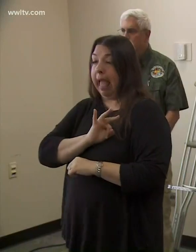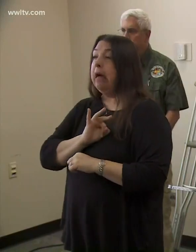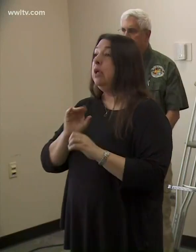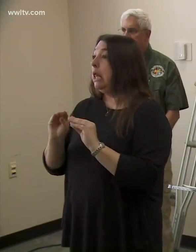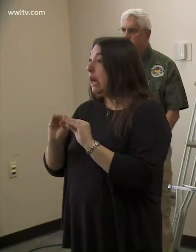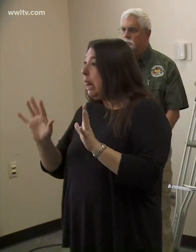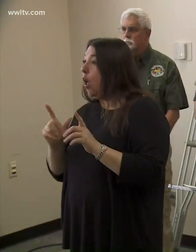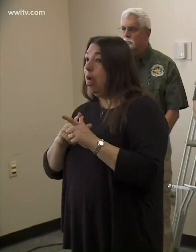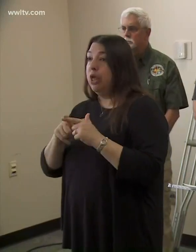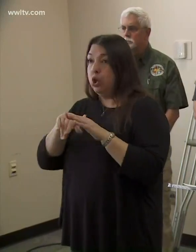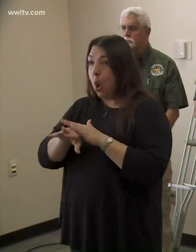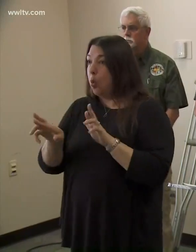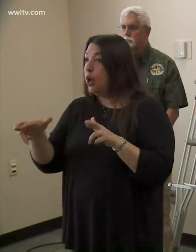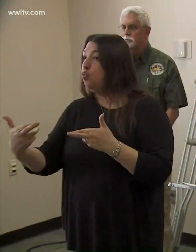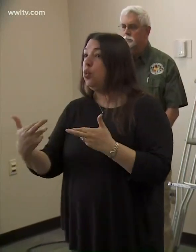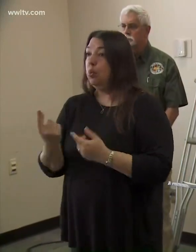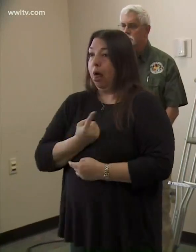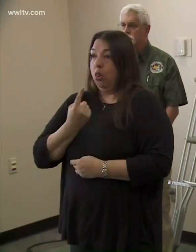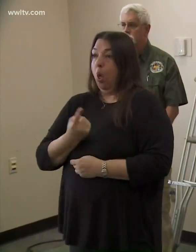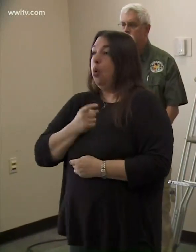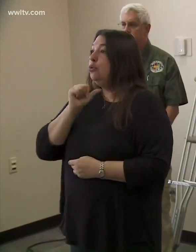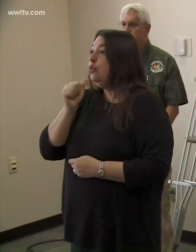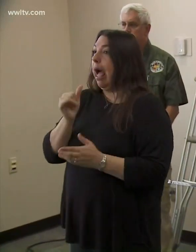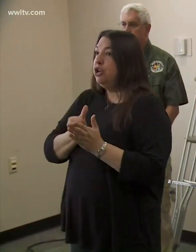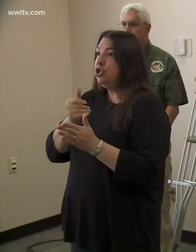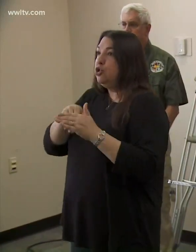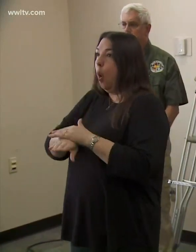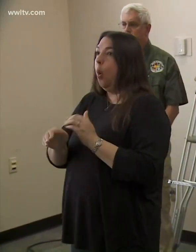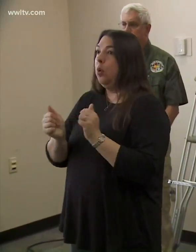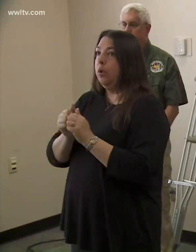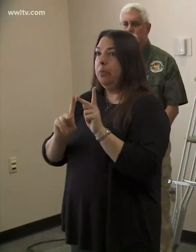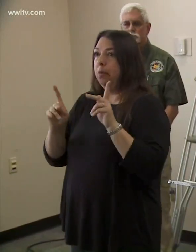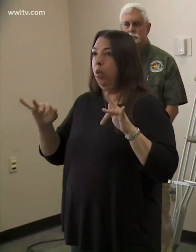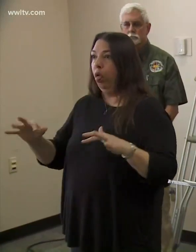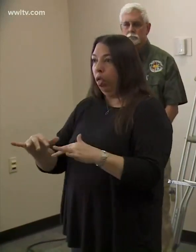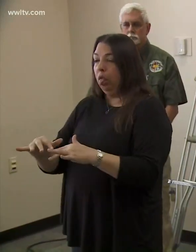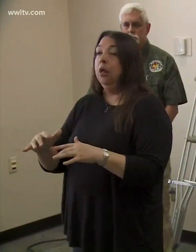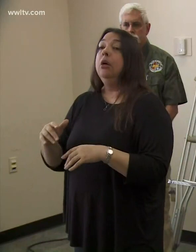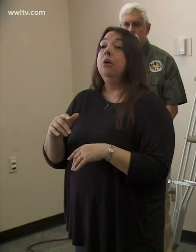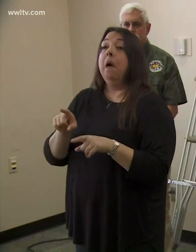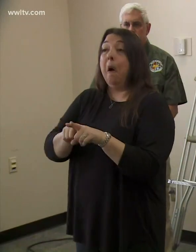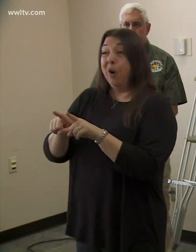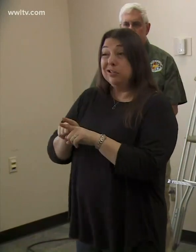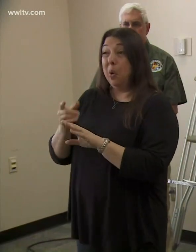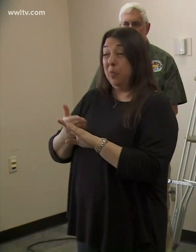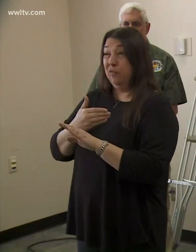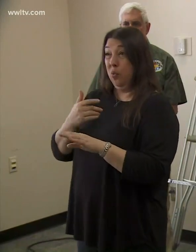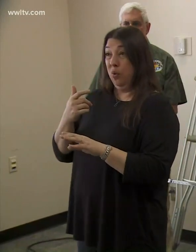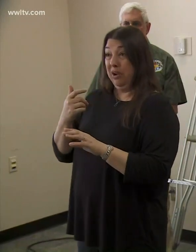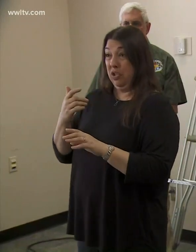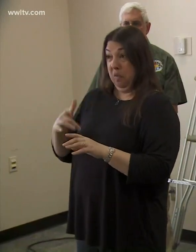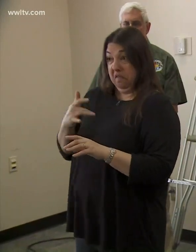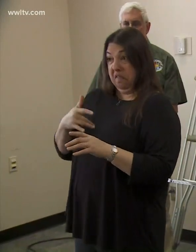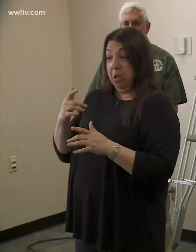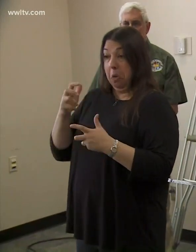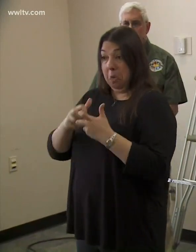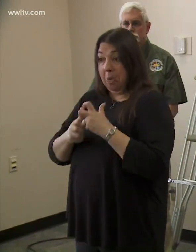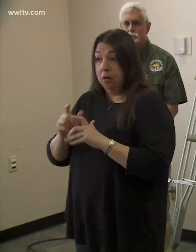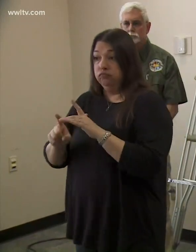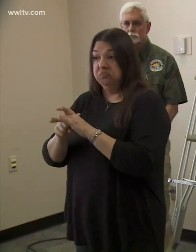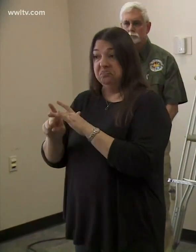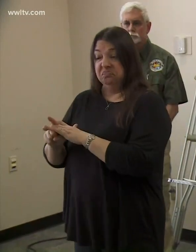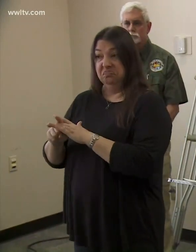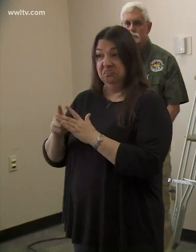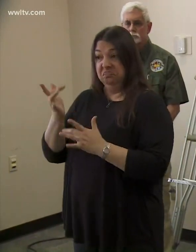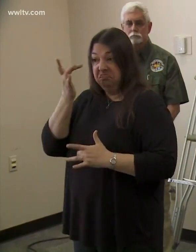bring you in, in the back room. You're not, you're not coming into the patient waiting room. Also, before you have symptoms, um, and even if you